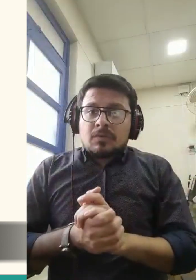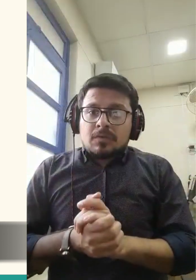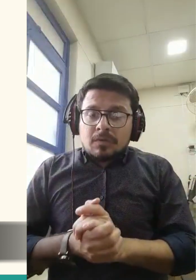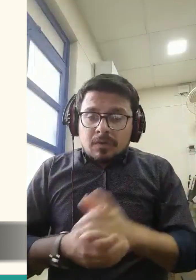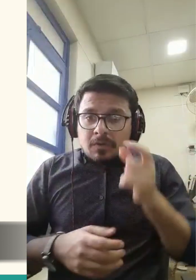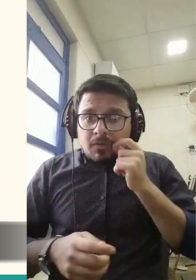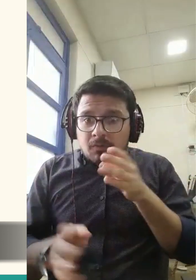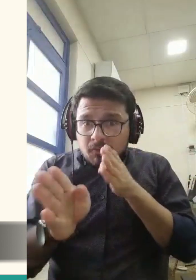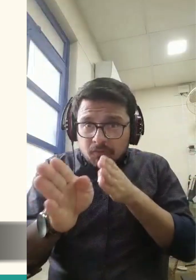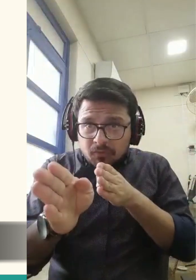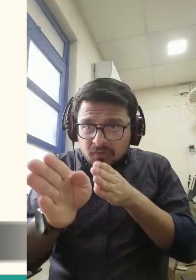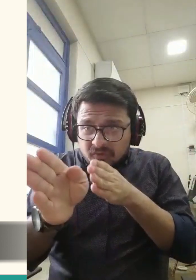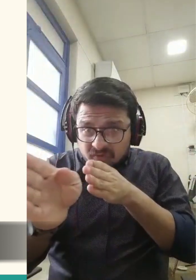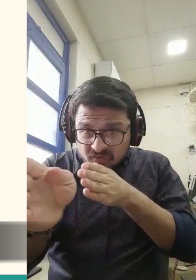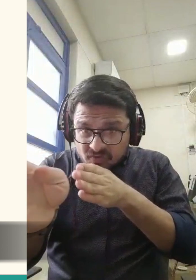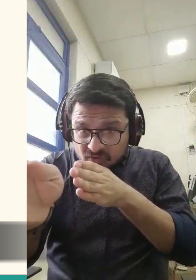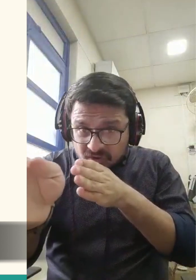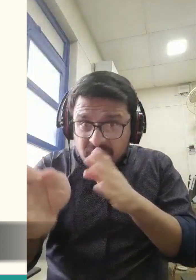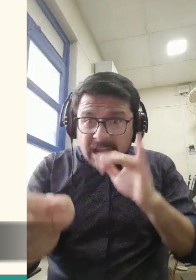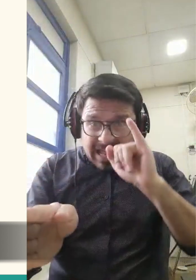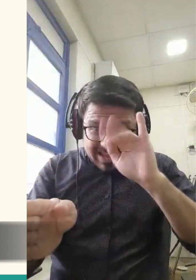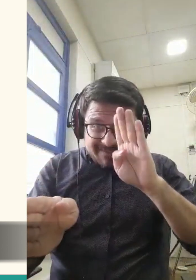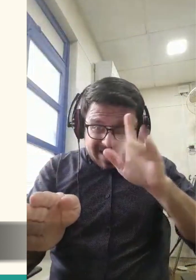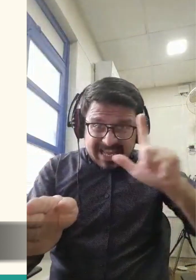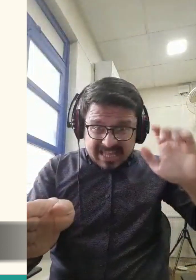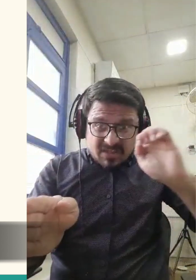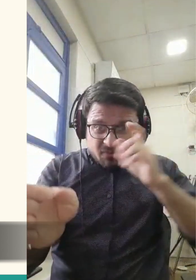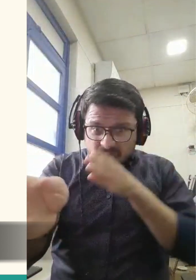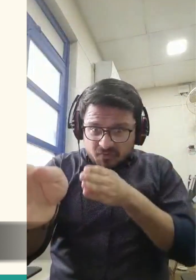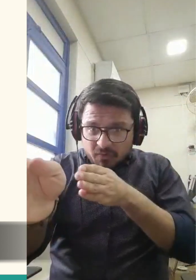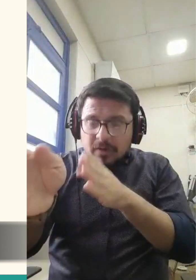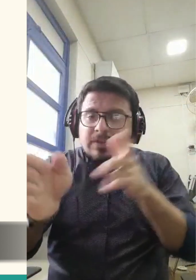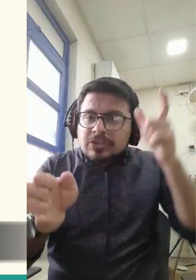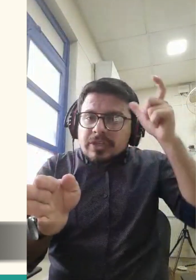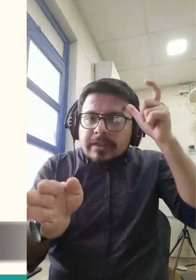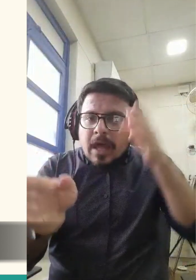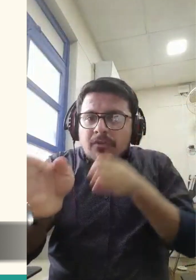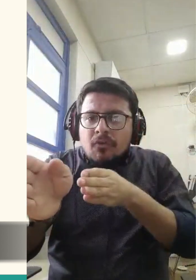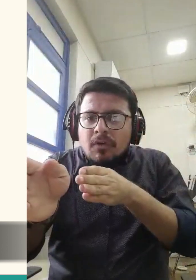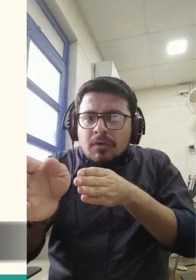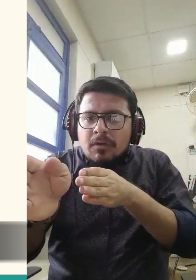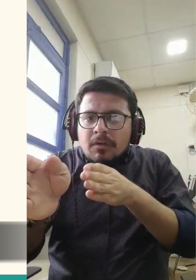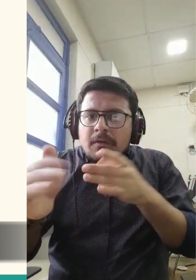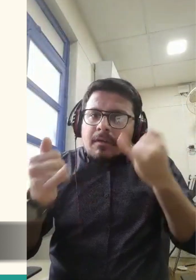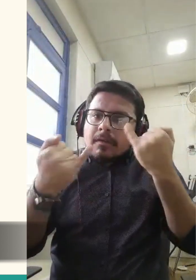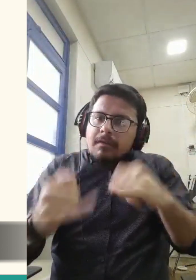Since Allah accepts all challenges laid before him,